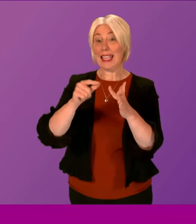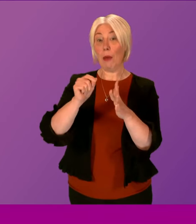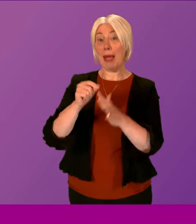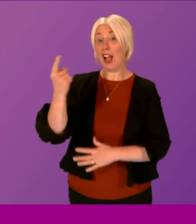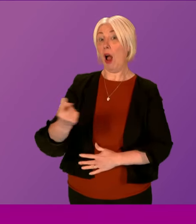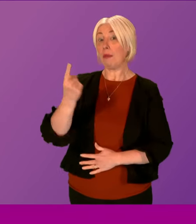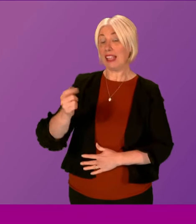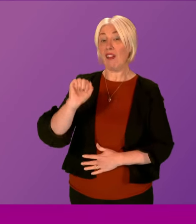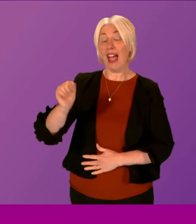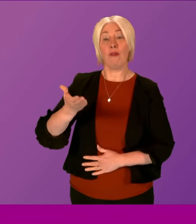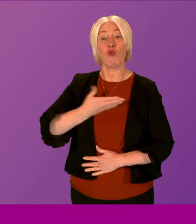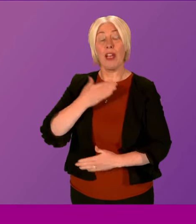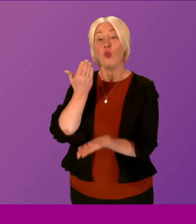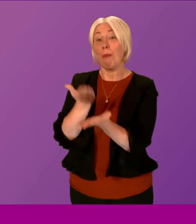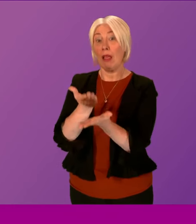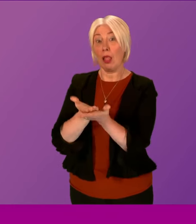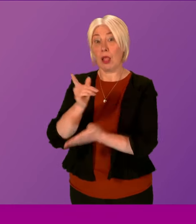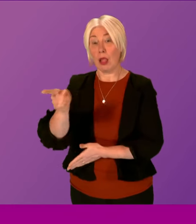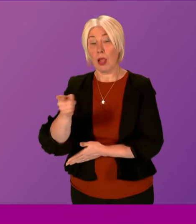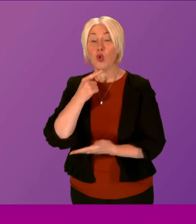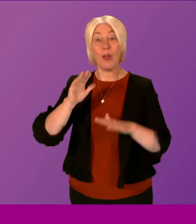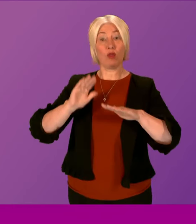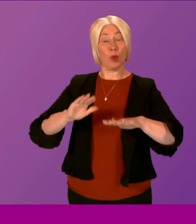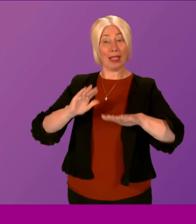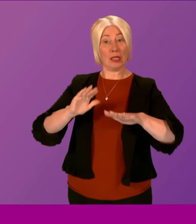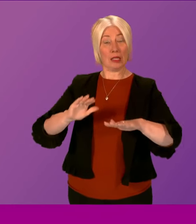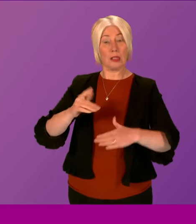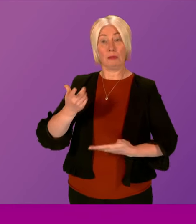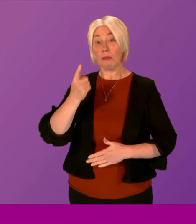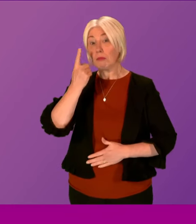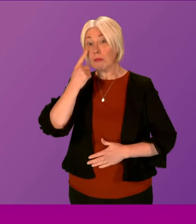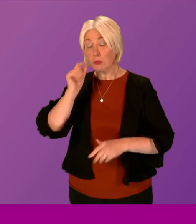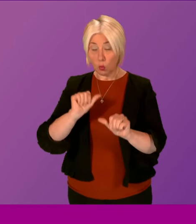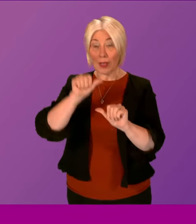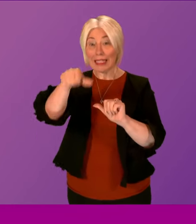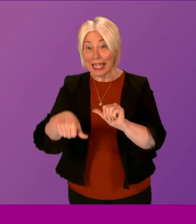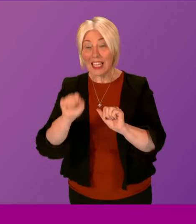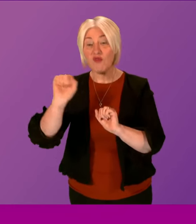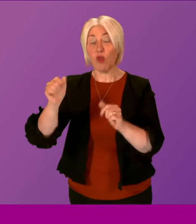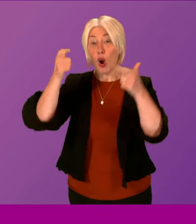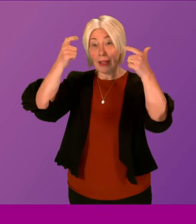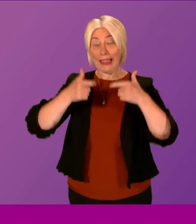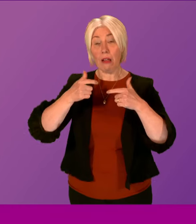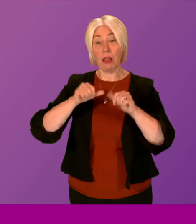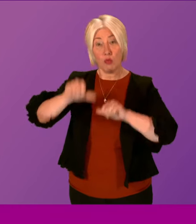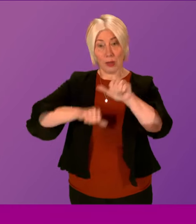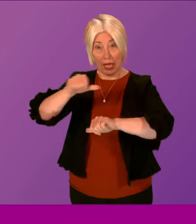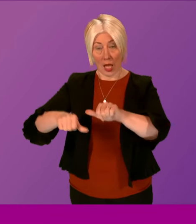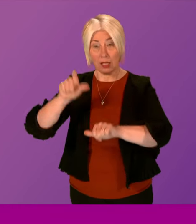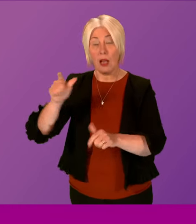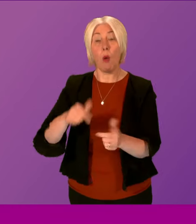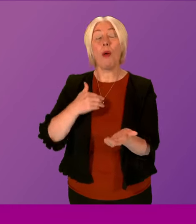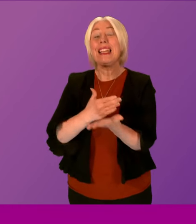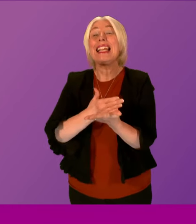of course, to appeal, so we have to wait, I think, to some extent, to see what the next stages of that legal process are. But let me be absolutely clear,